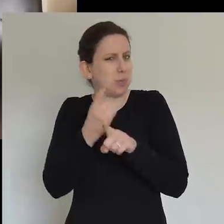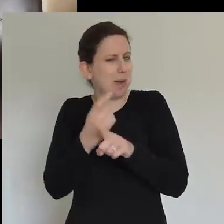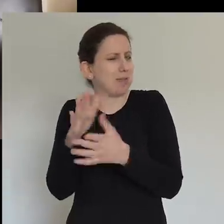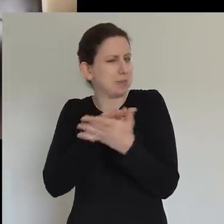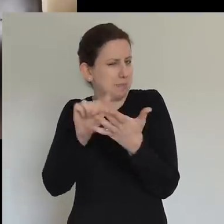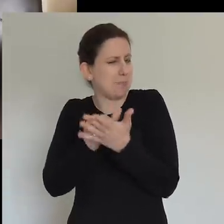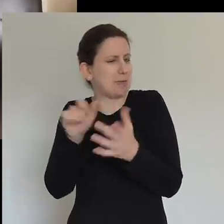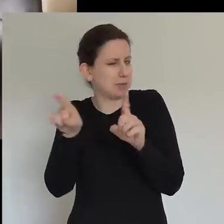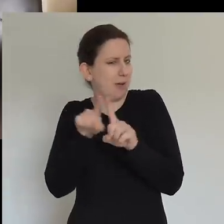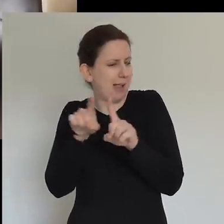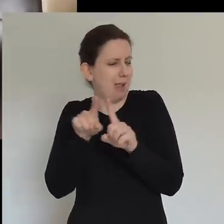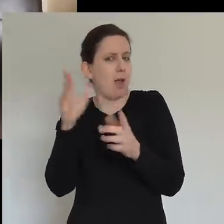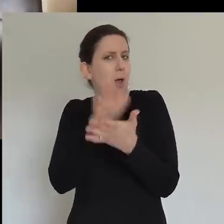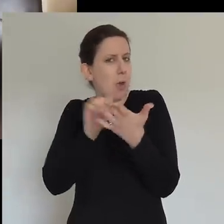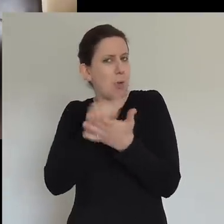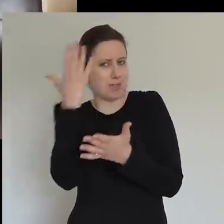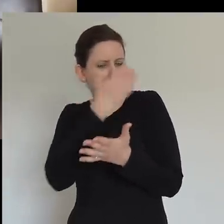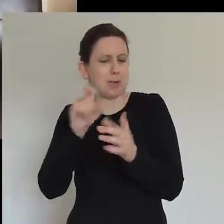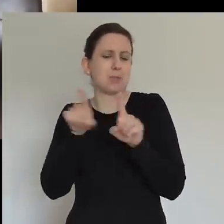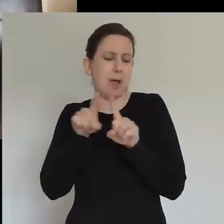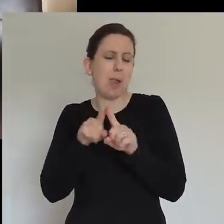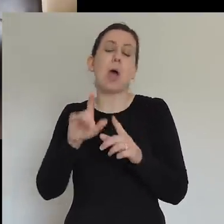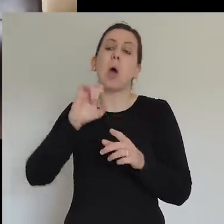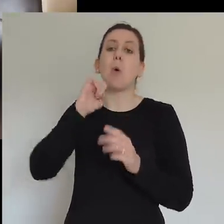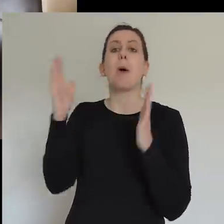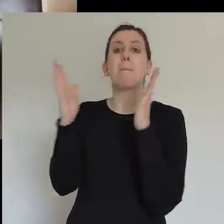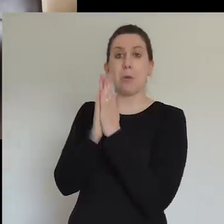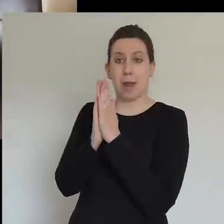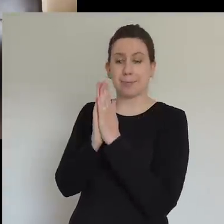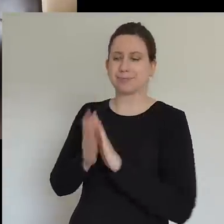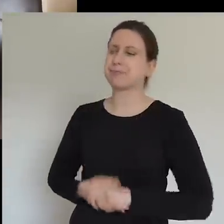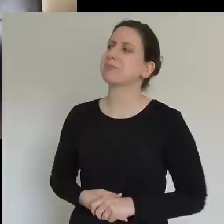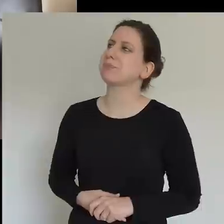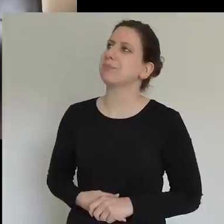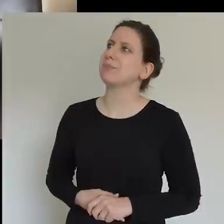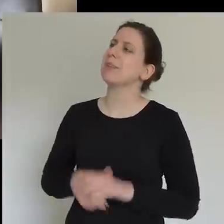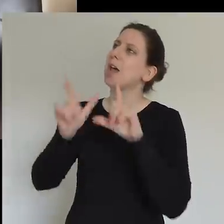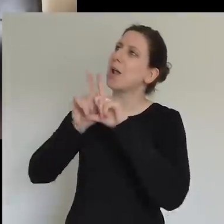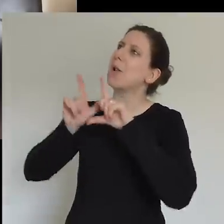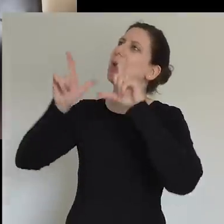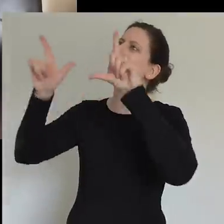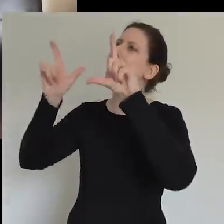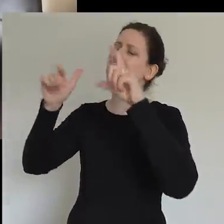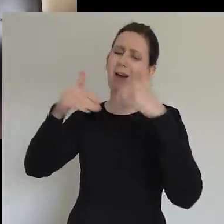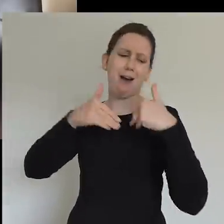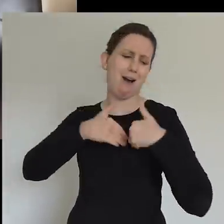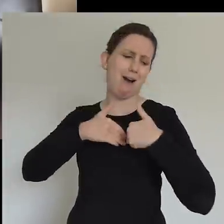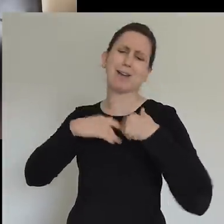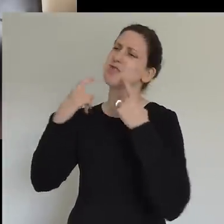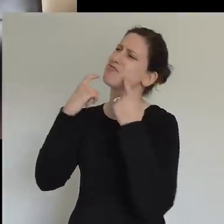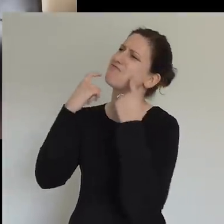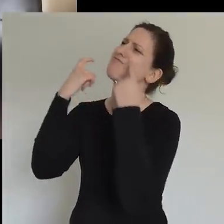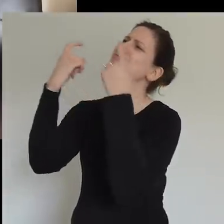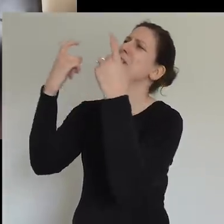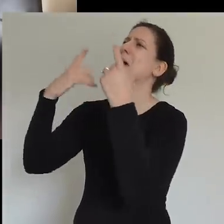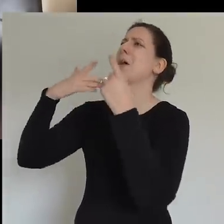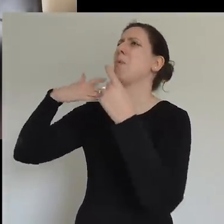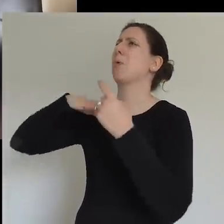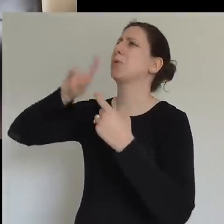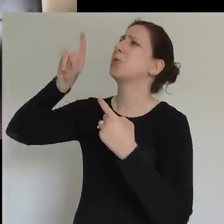on. And Lord, our heart cry is that you would come, that you would come, that you would move by your